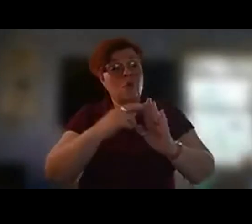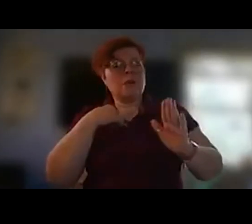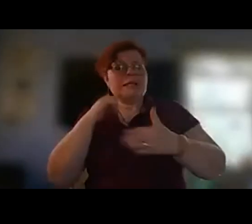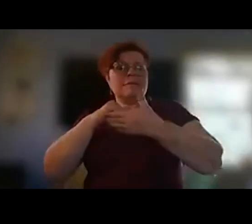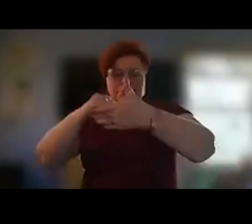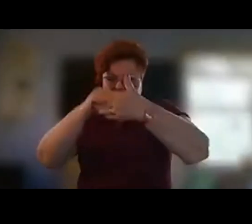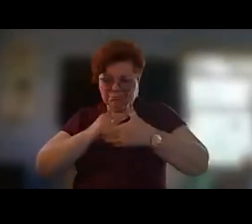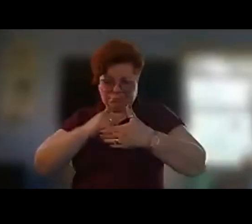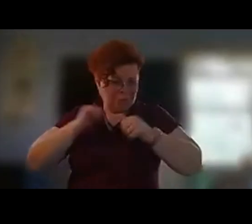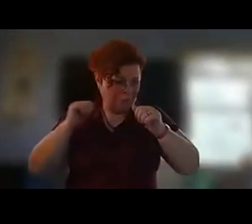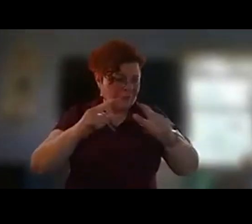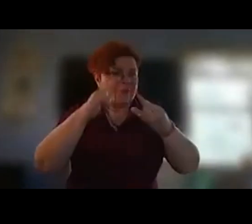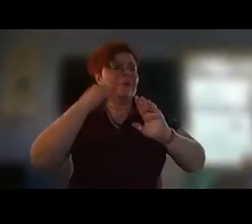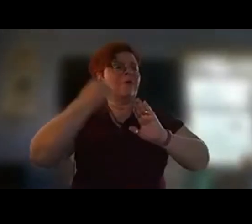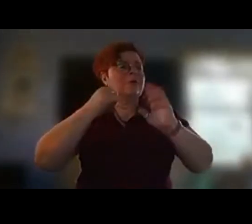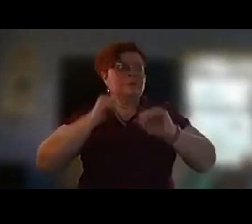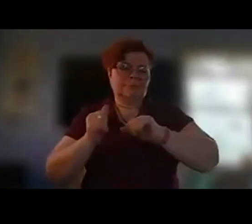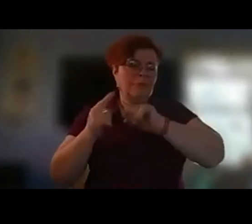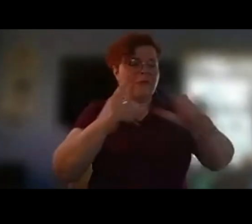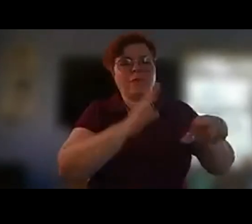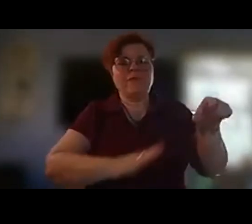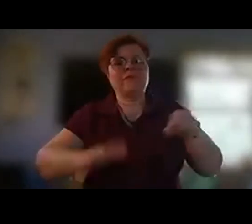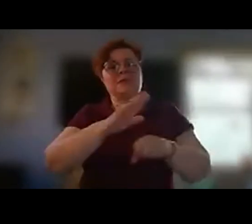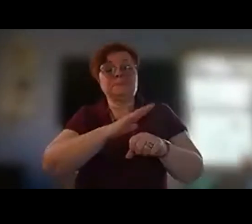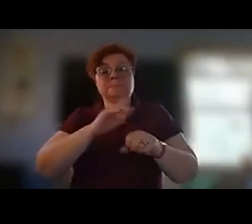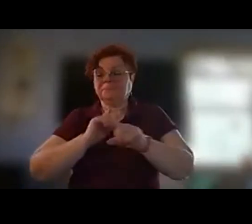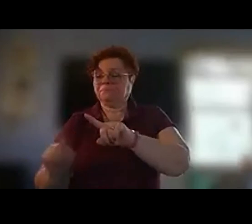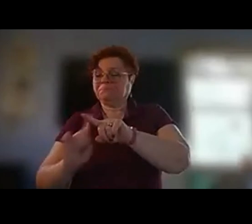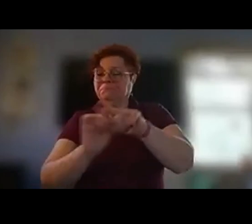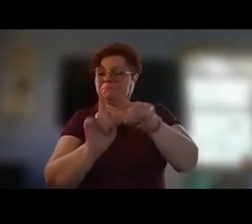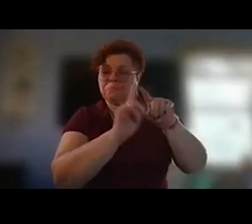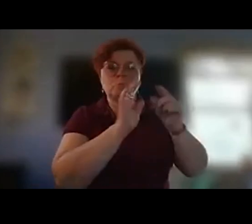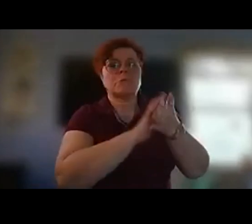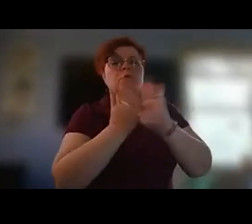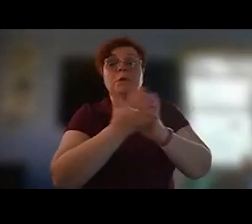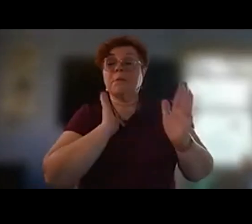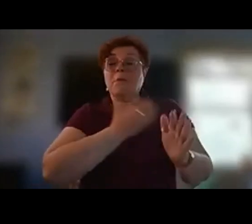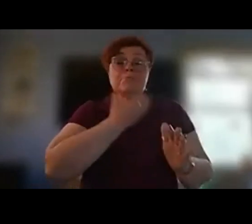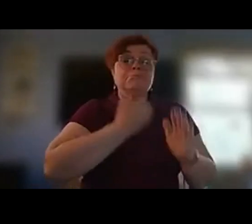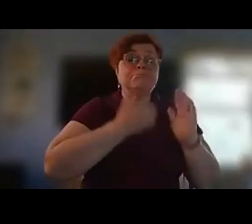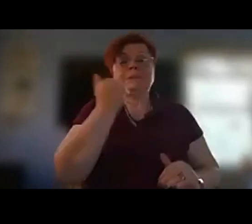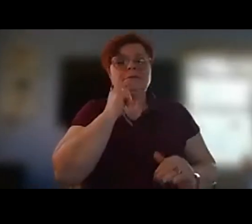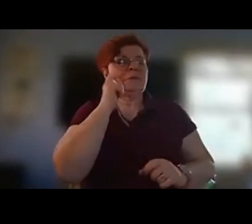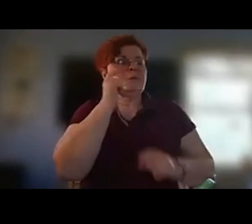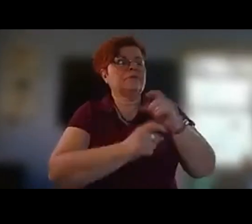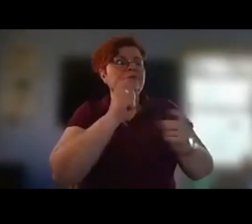us artists in all fields to um be our best and to contribute to new hampshire's art scene